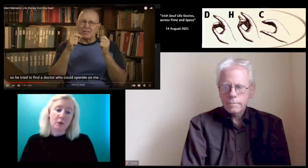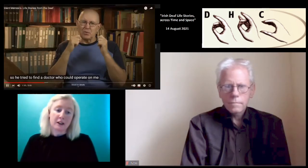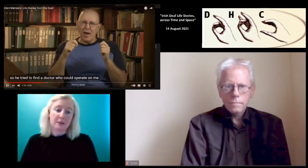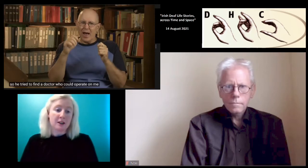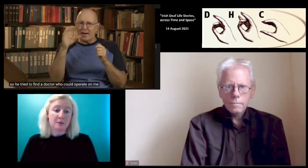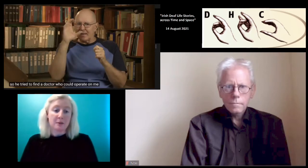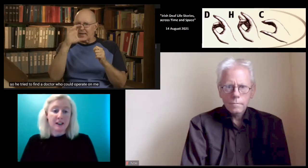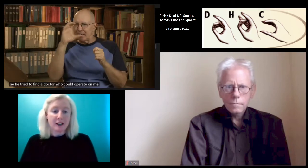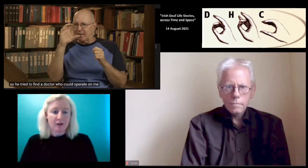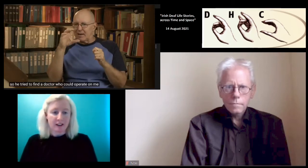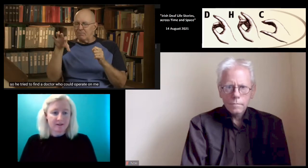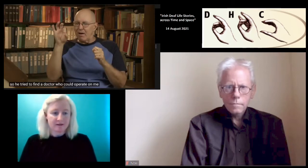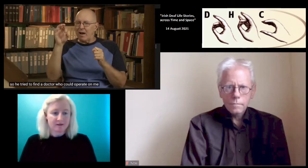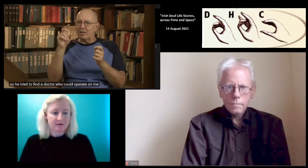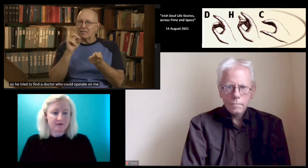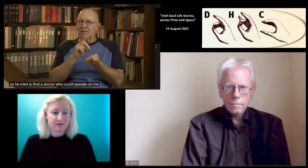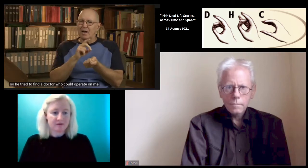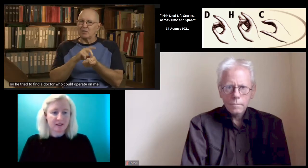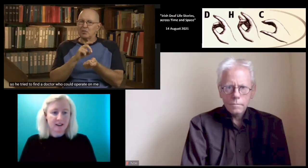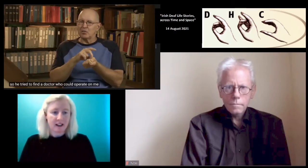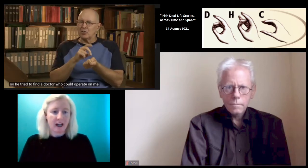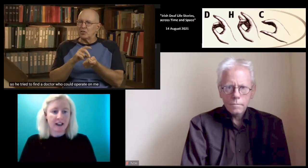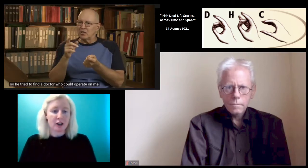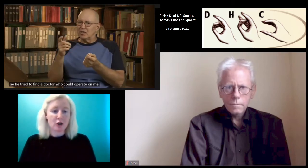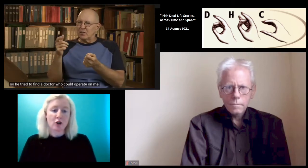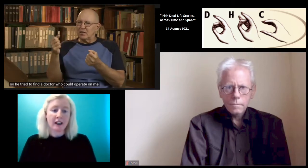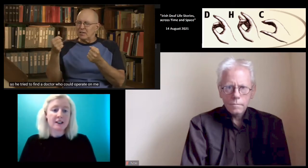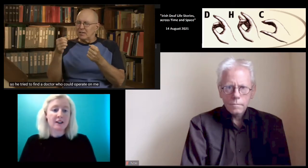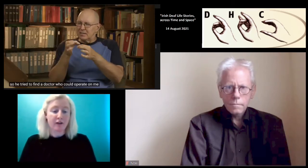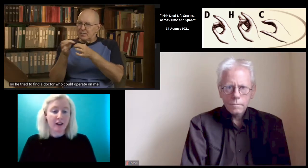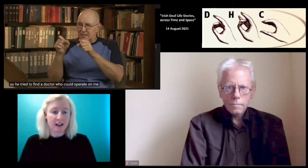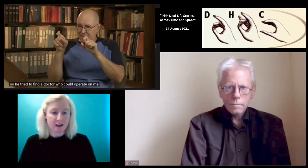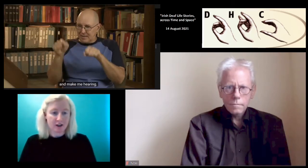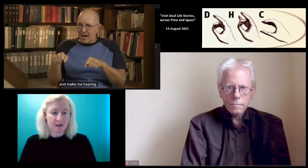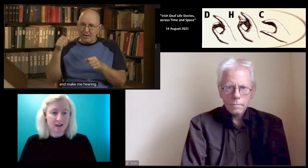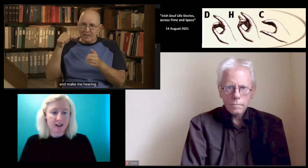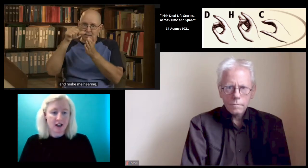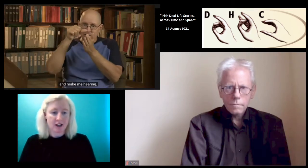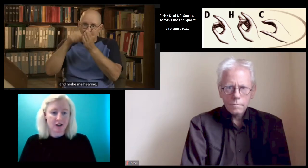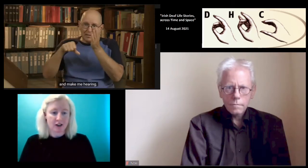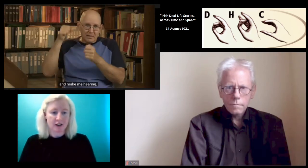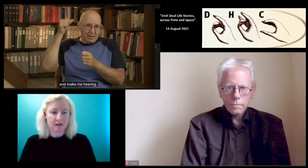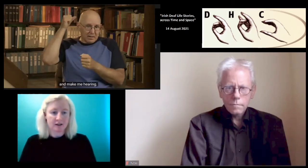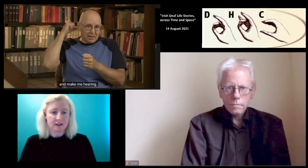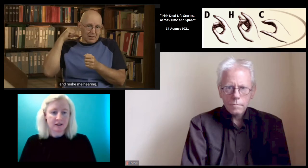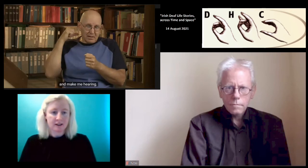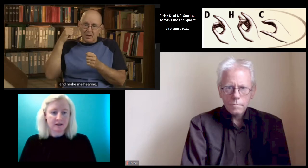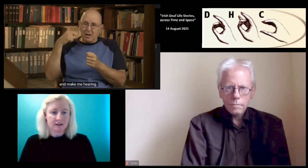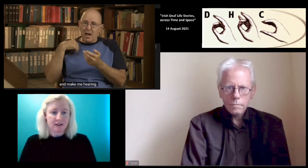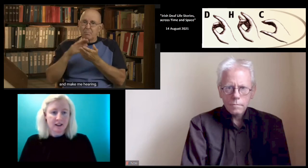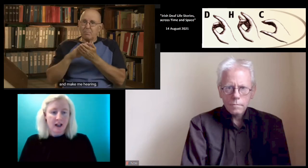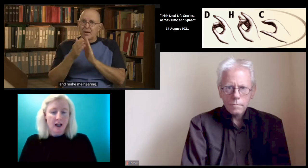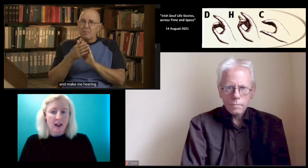My father wanted me to be hearing and he tried to find a doctor